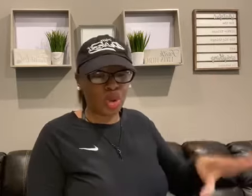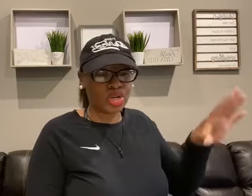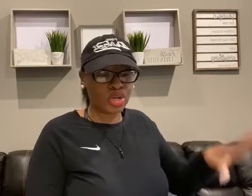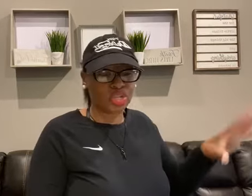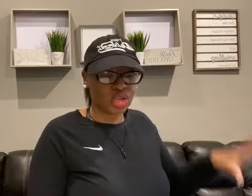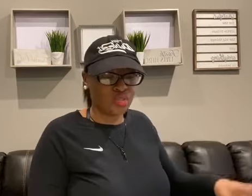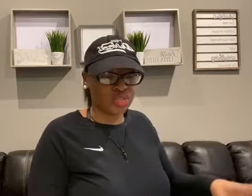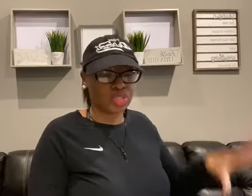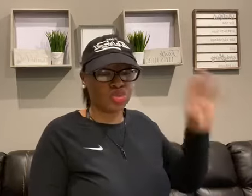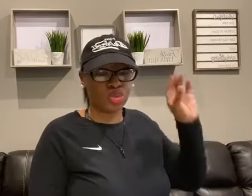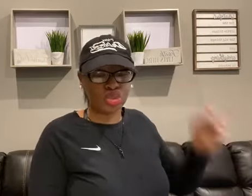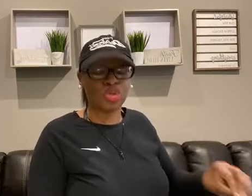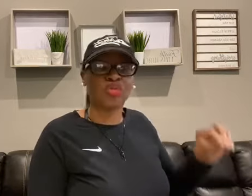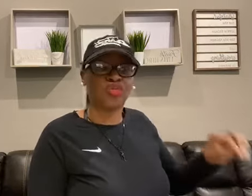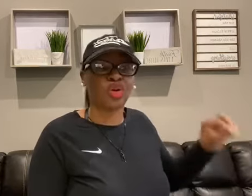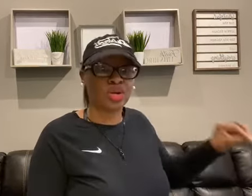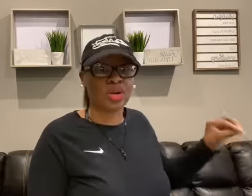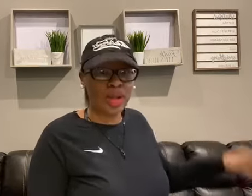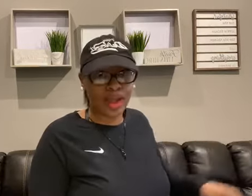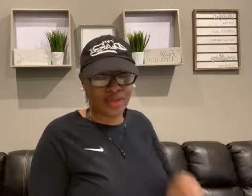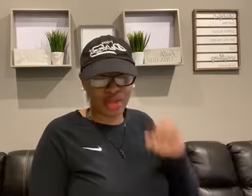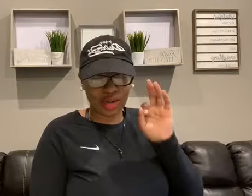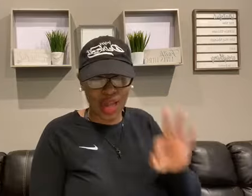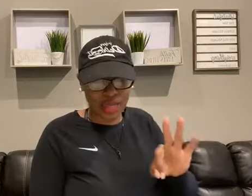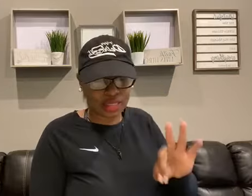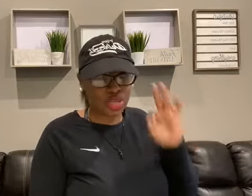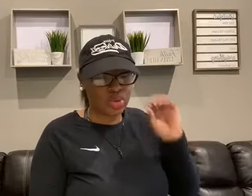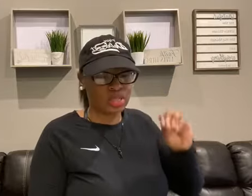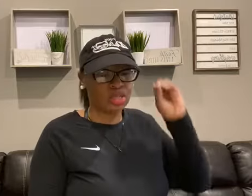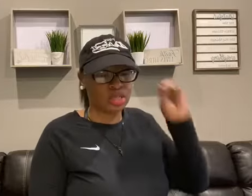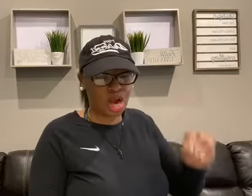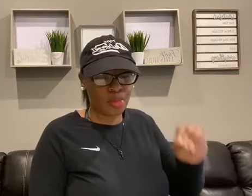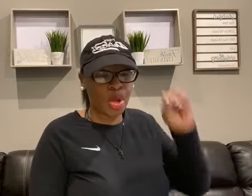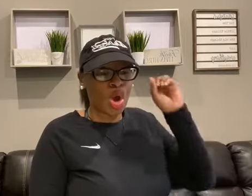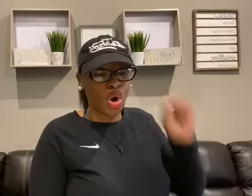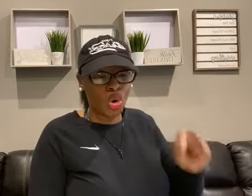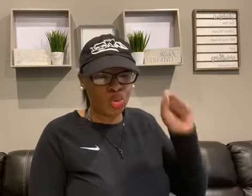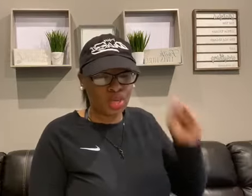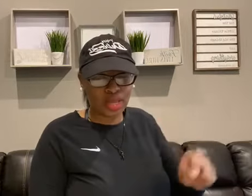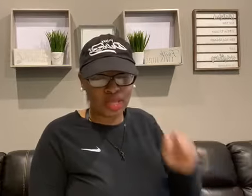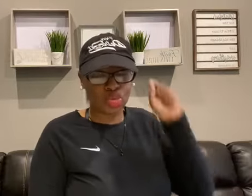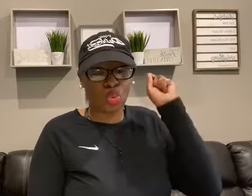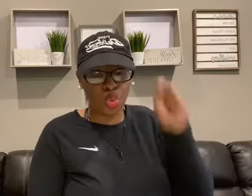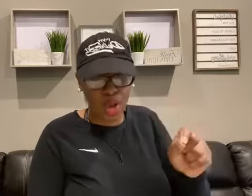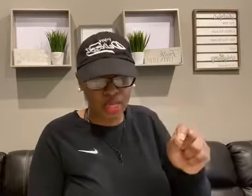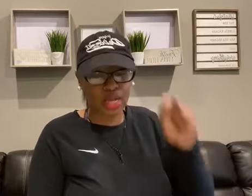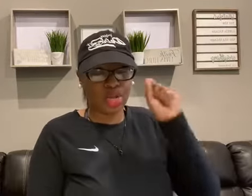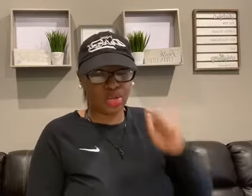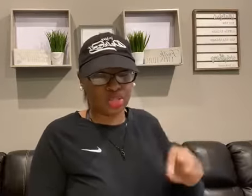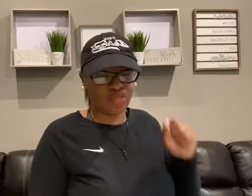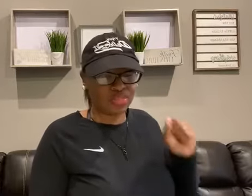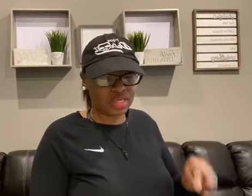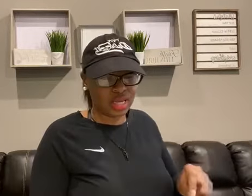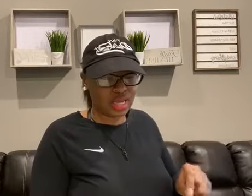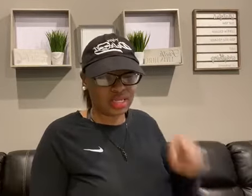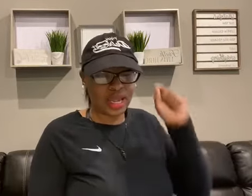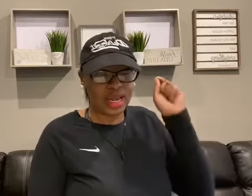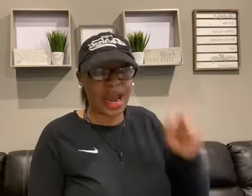what your services will do for your client. then lastly, you need to determine who needs what your service does and